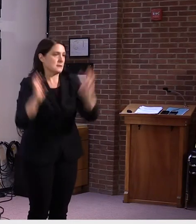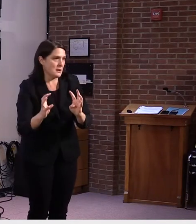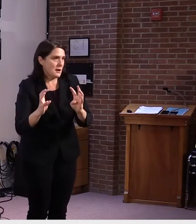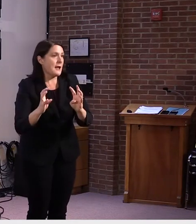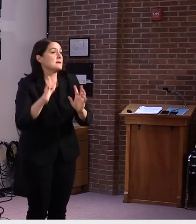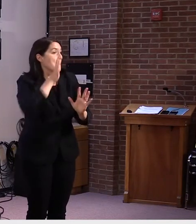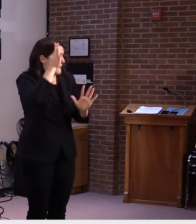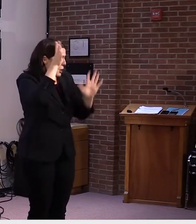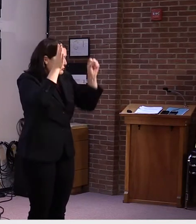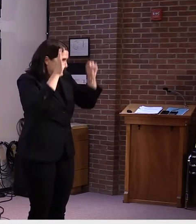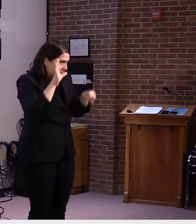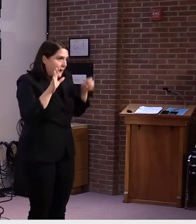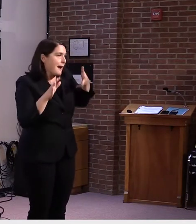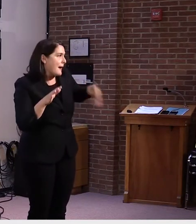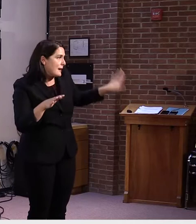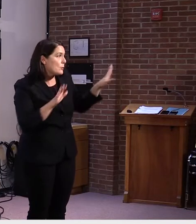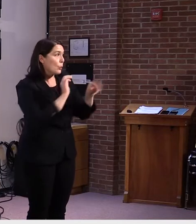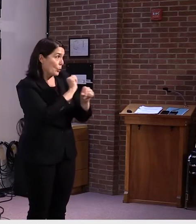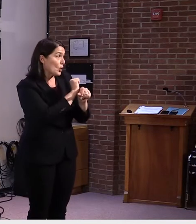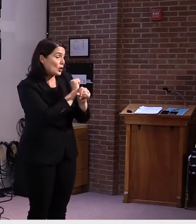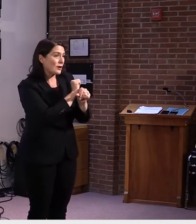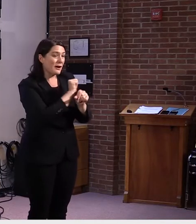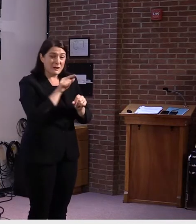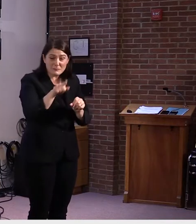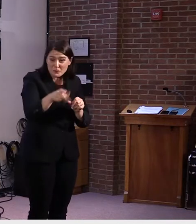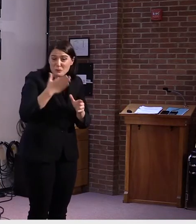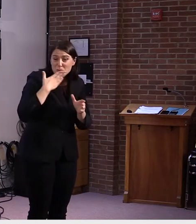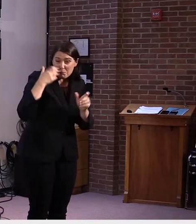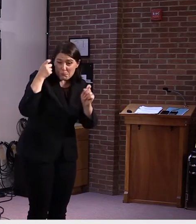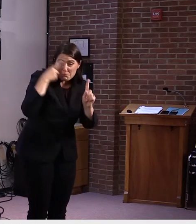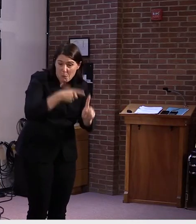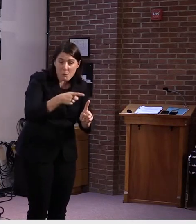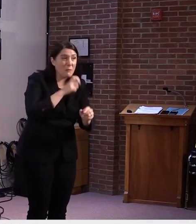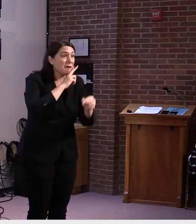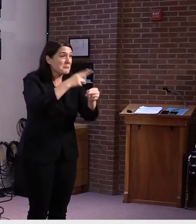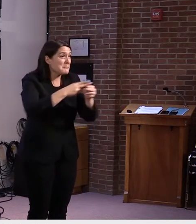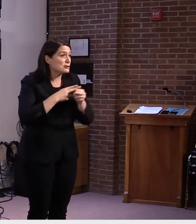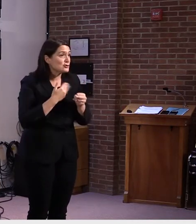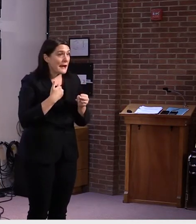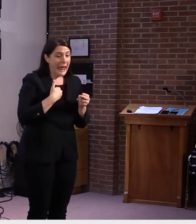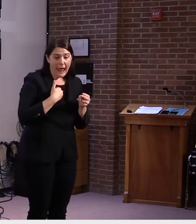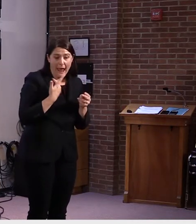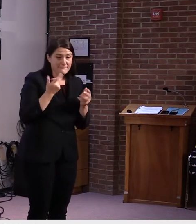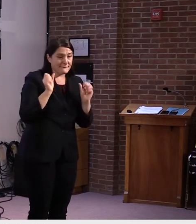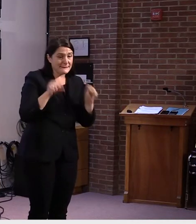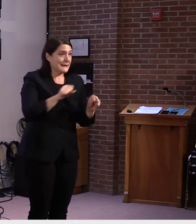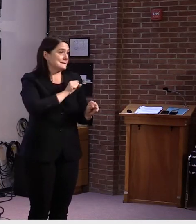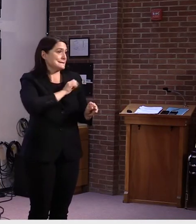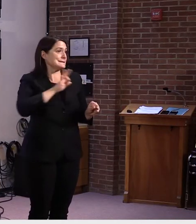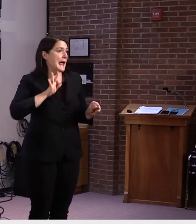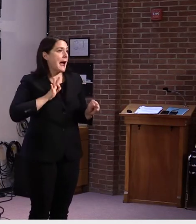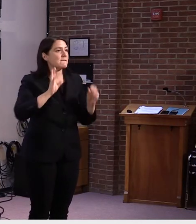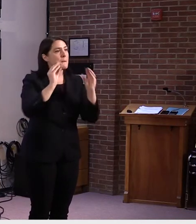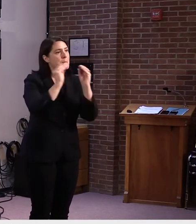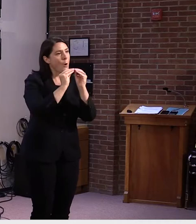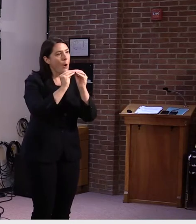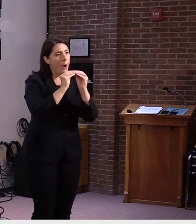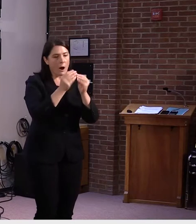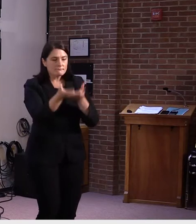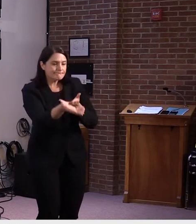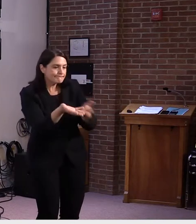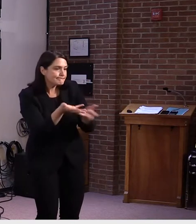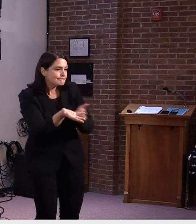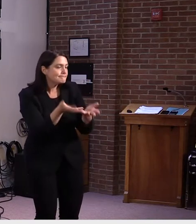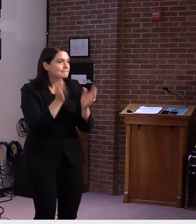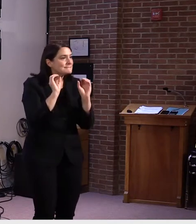But that's an option that you bring up if there is the ability of one of these, um, centers to,